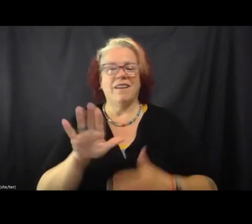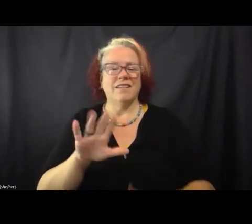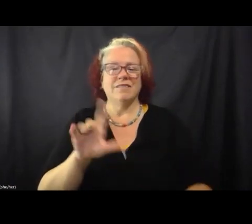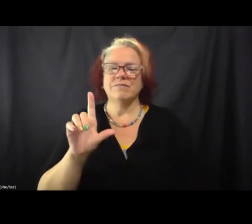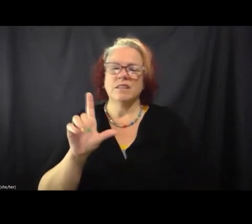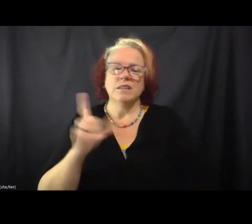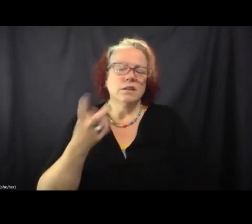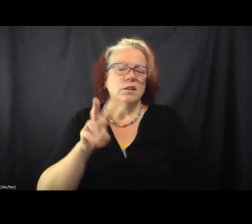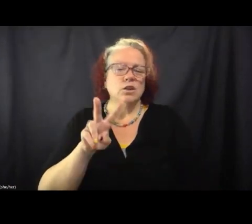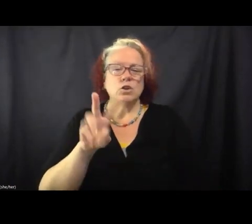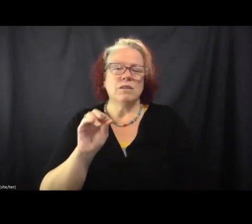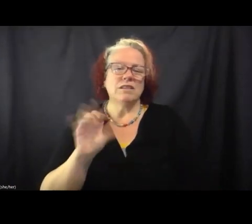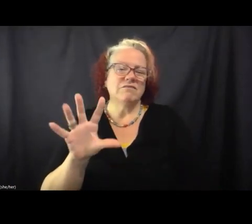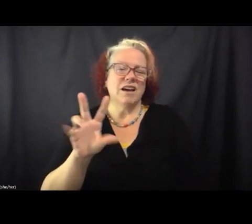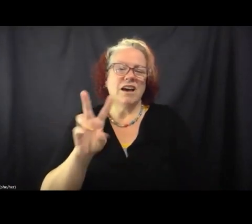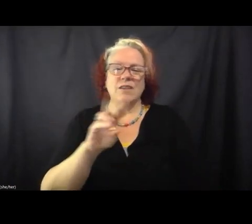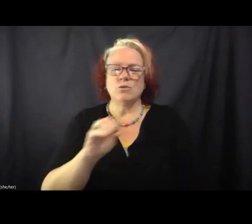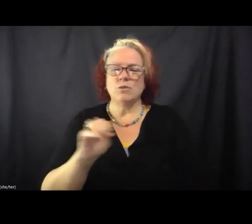-2006.